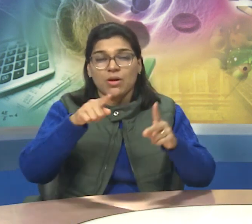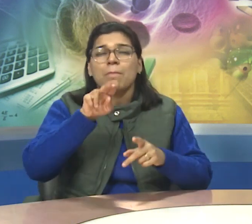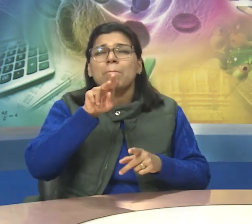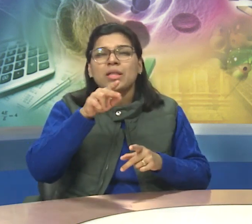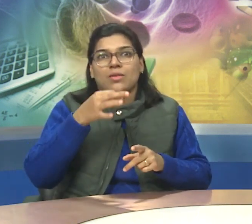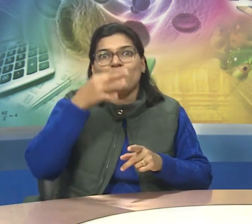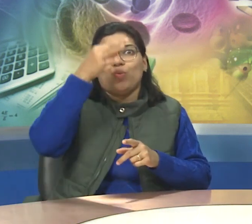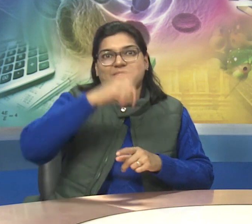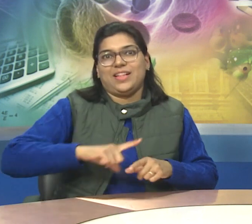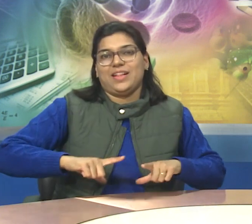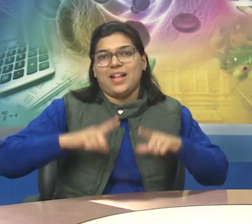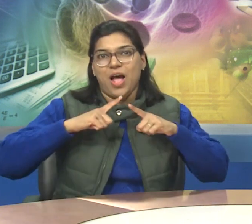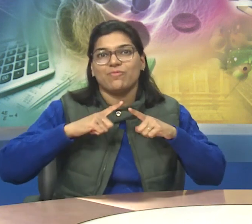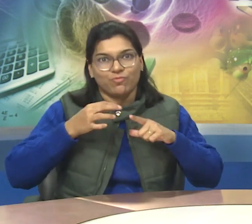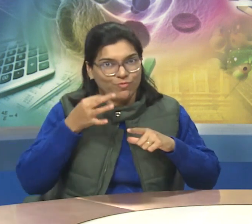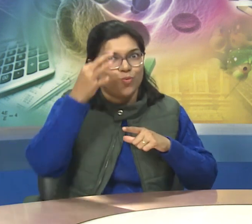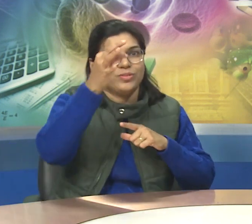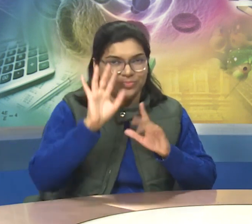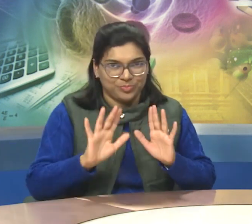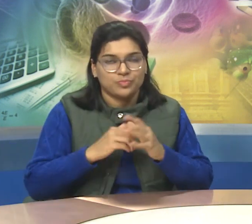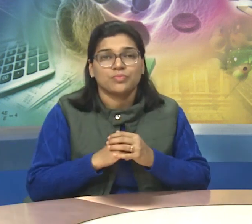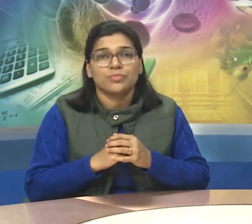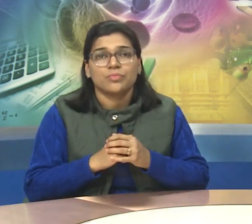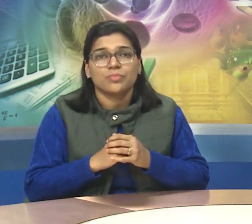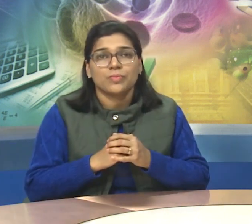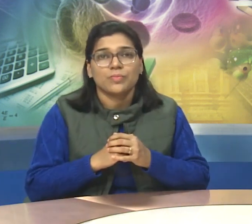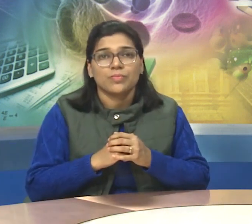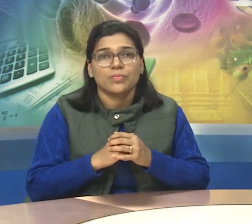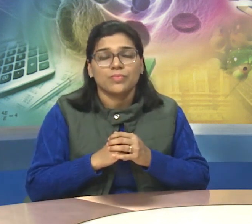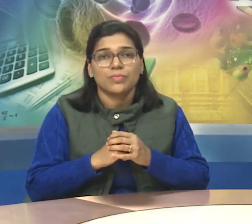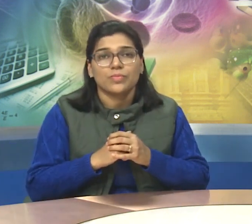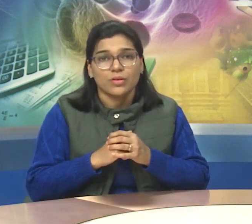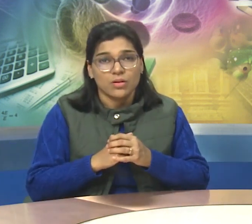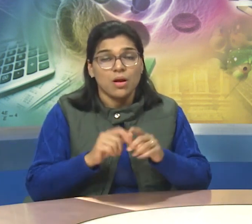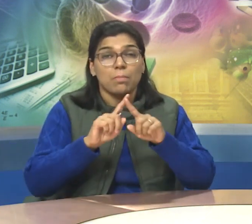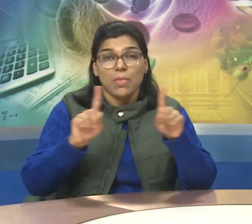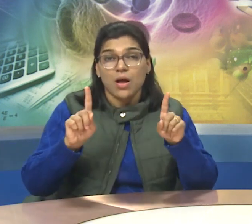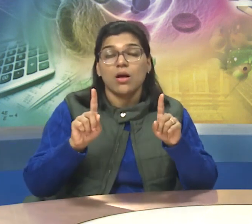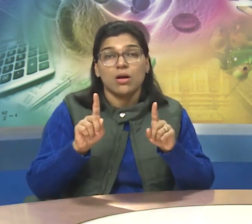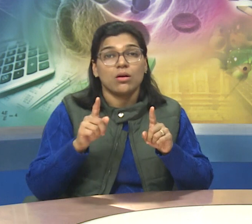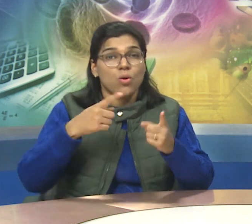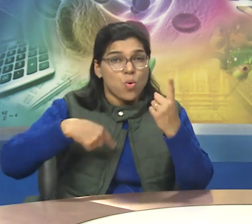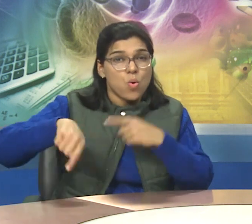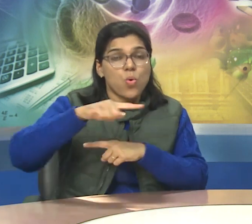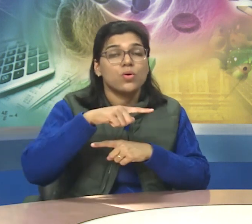So, you see that education prepares every